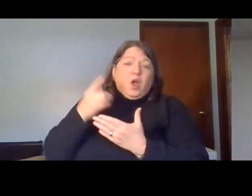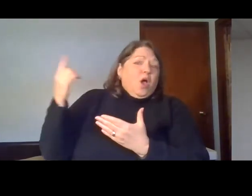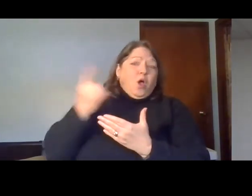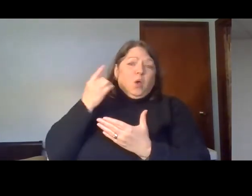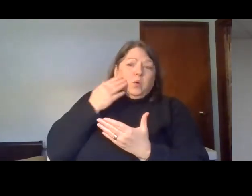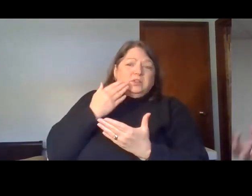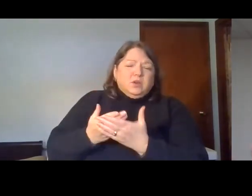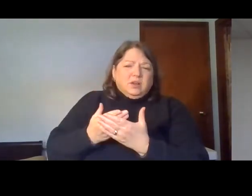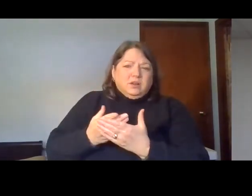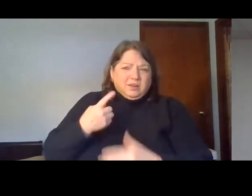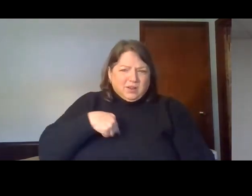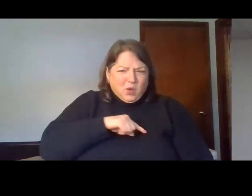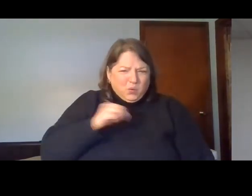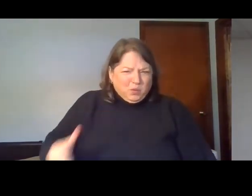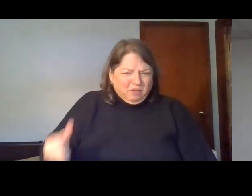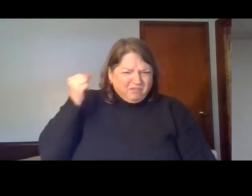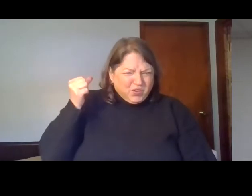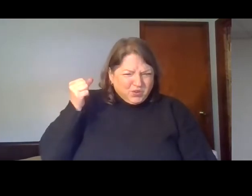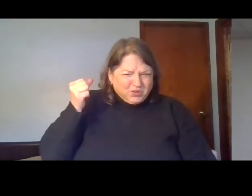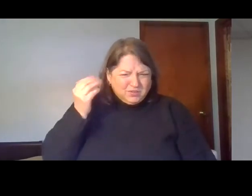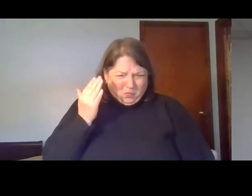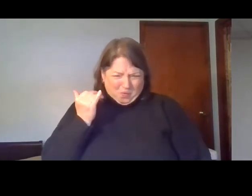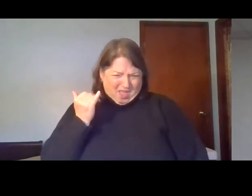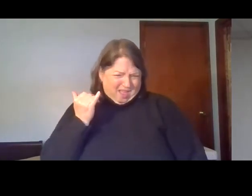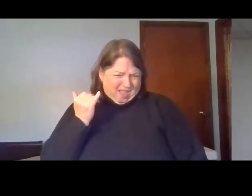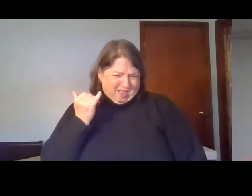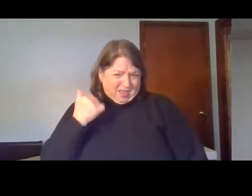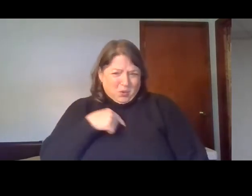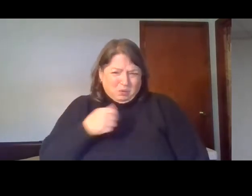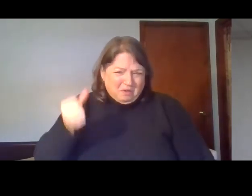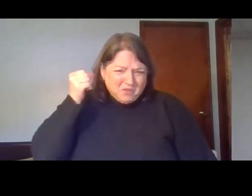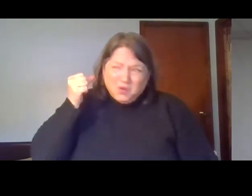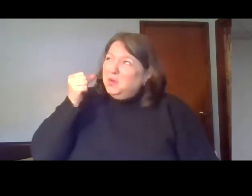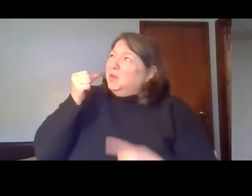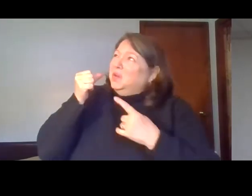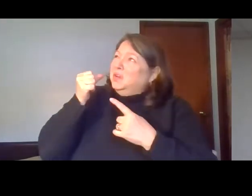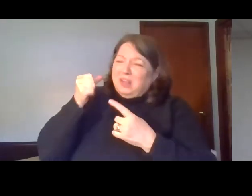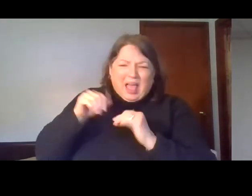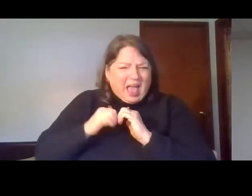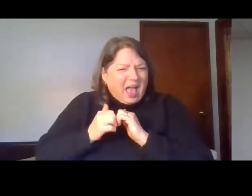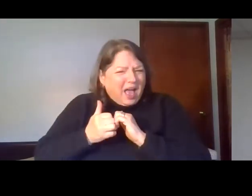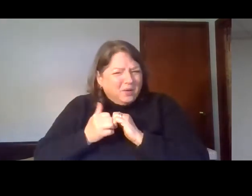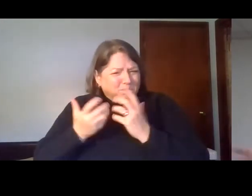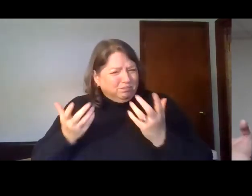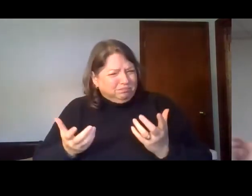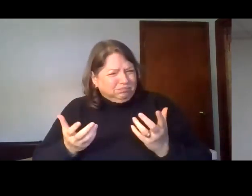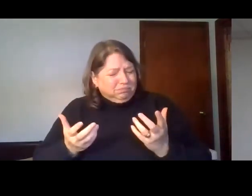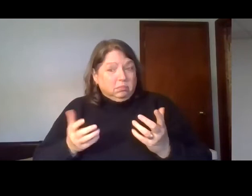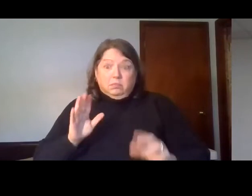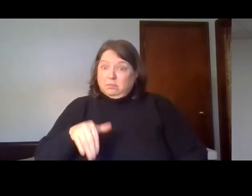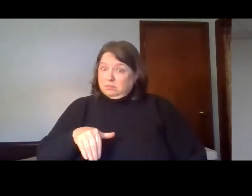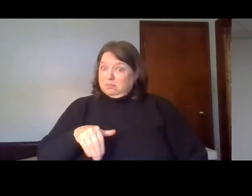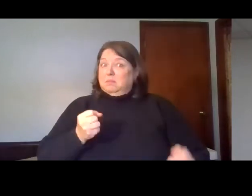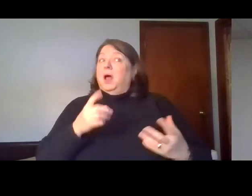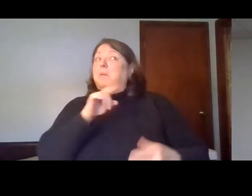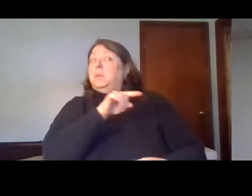that with all that's going on in our world today, that it's very easy for people to say, Well, how can God be good with everything that's going